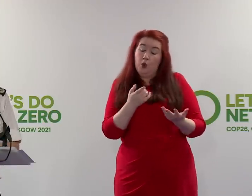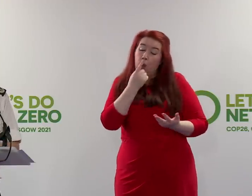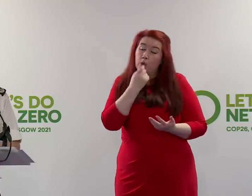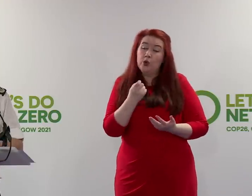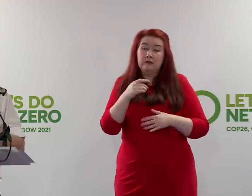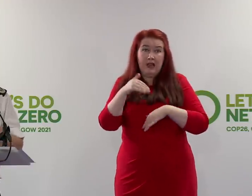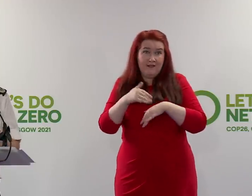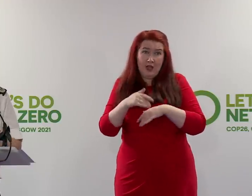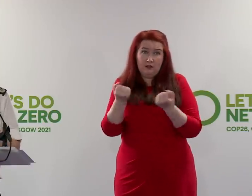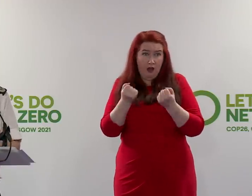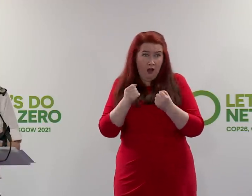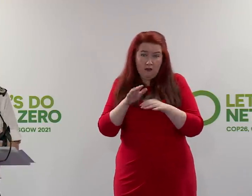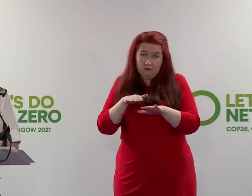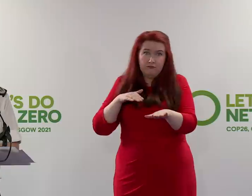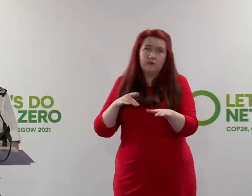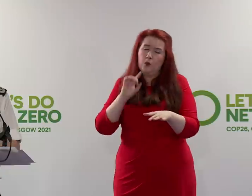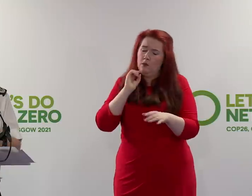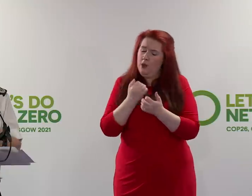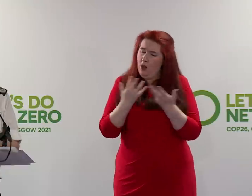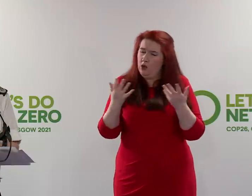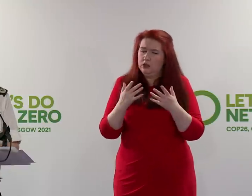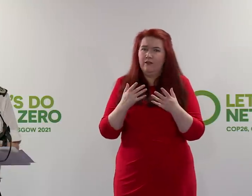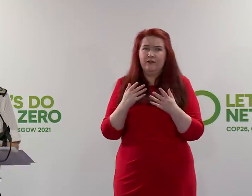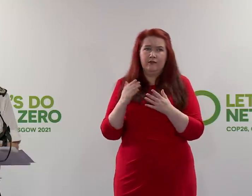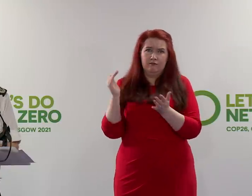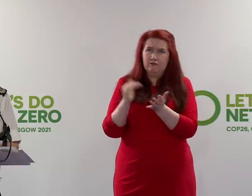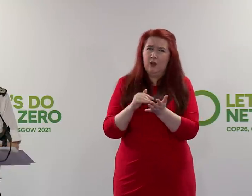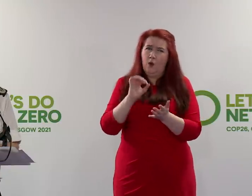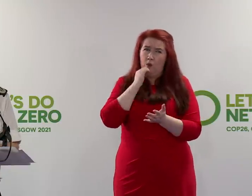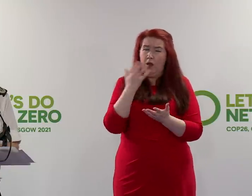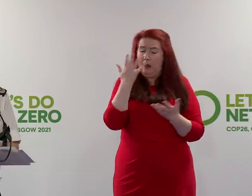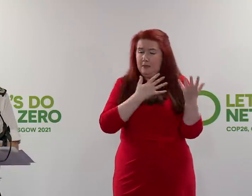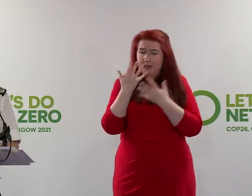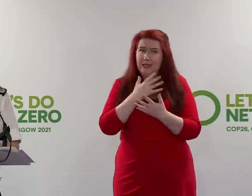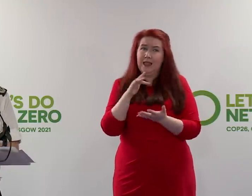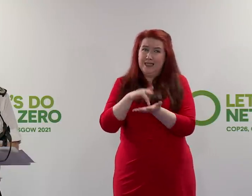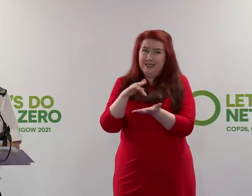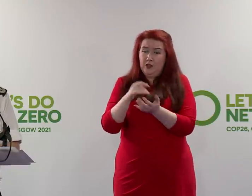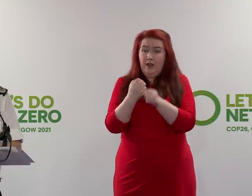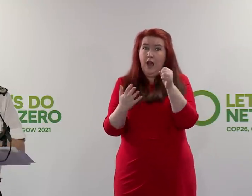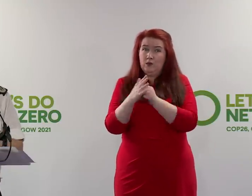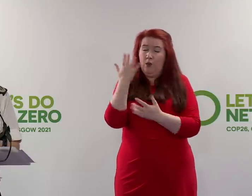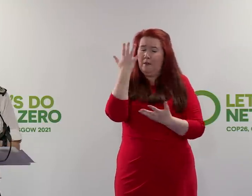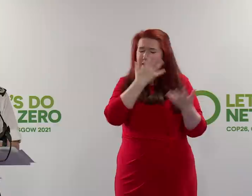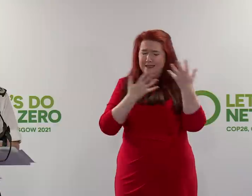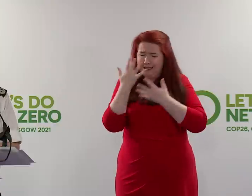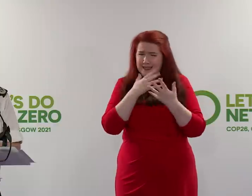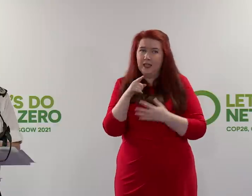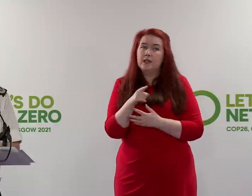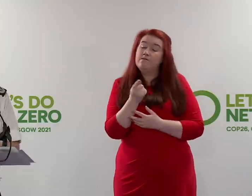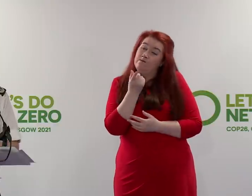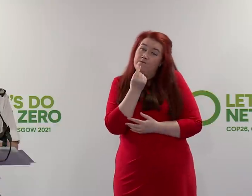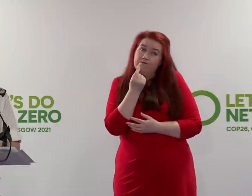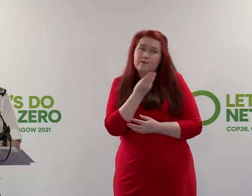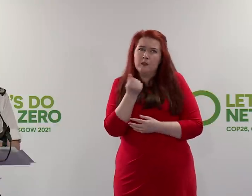motorcades. There's going to be a whole series of movements. It's going to be incredibly busy in the city of Glasgow. And there may well be attempts